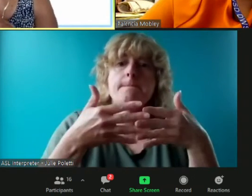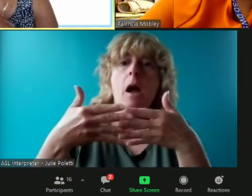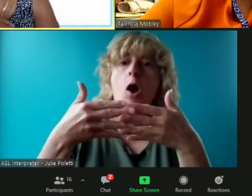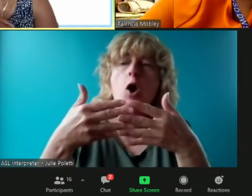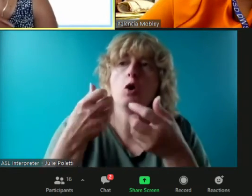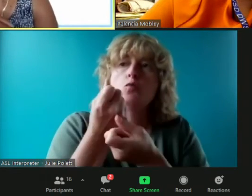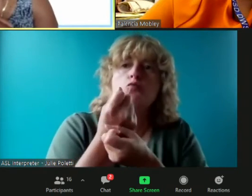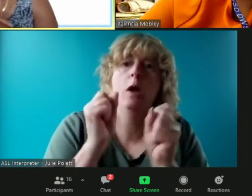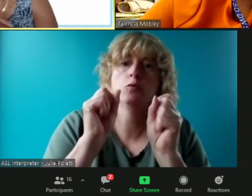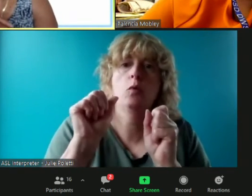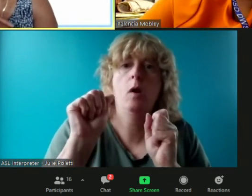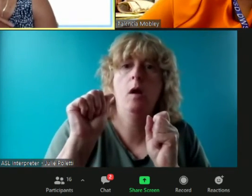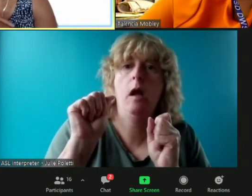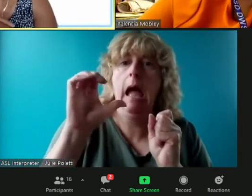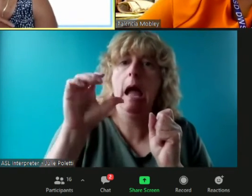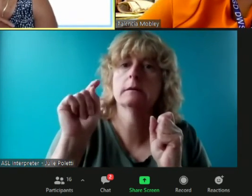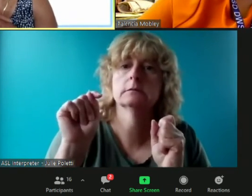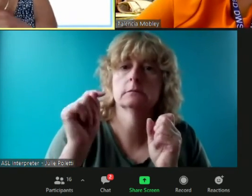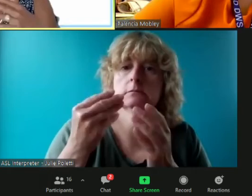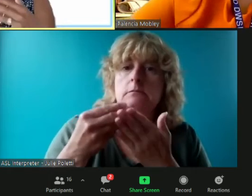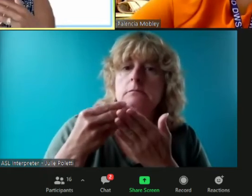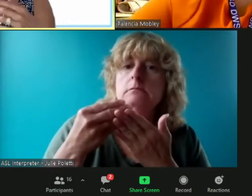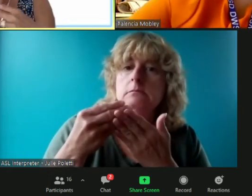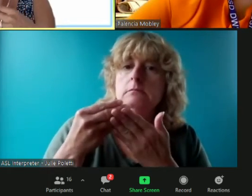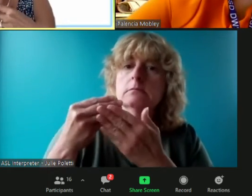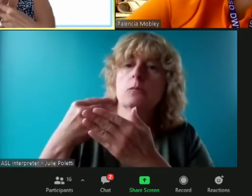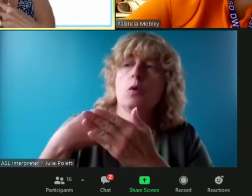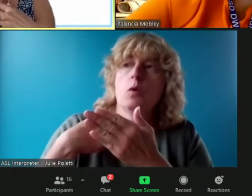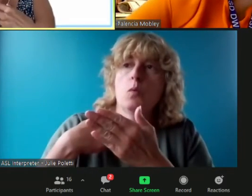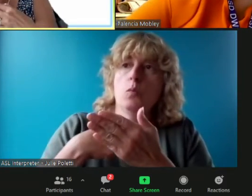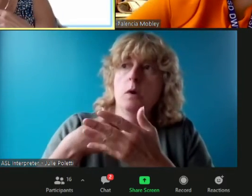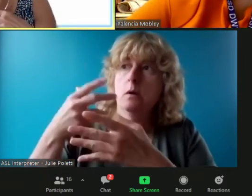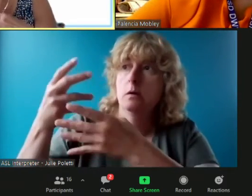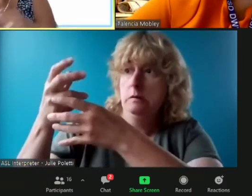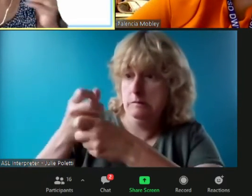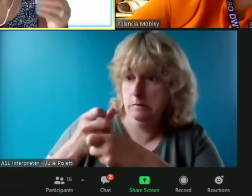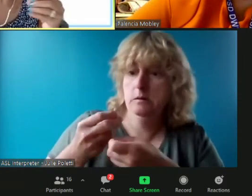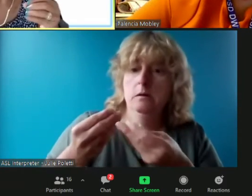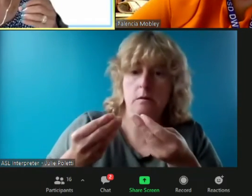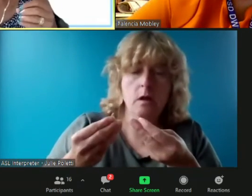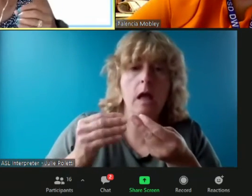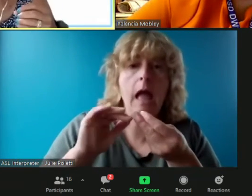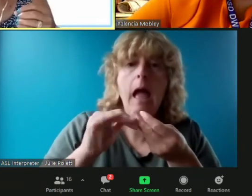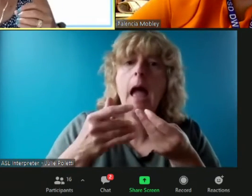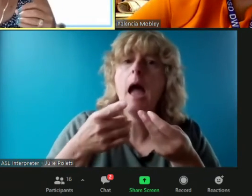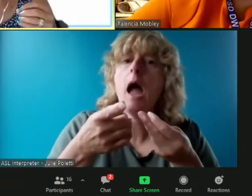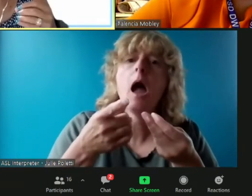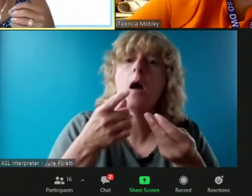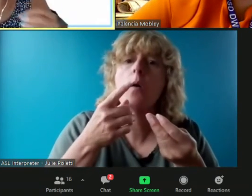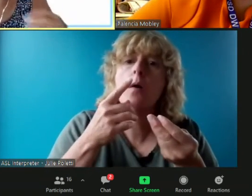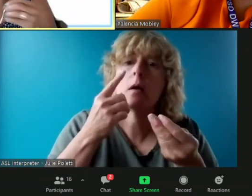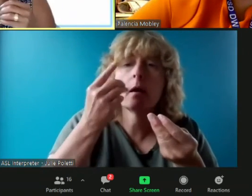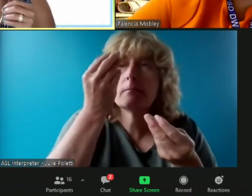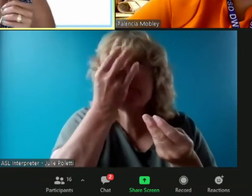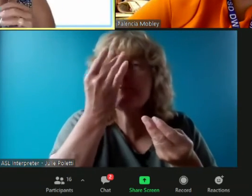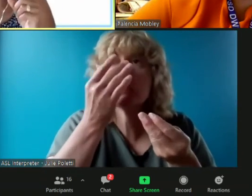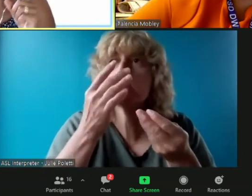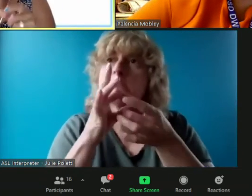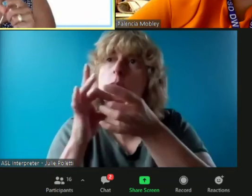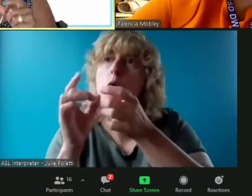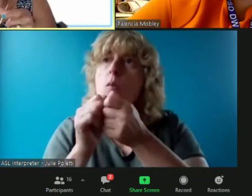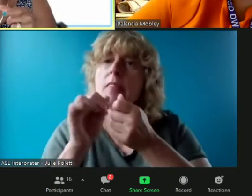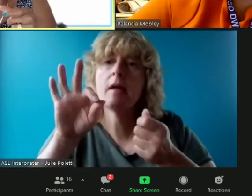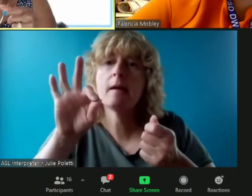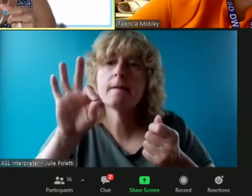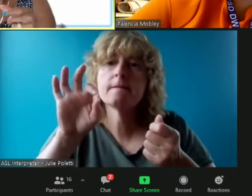the department uh rethinking or being engaged with fema new dollars to make sure that there's